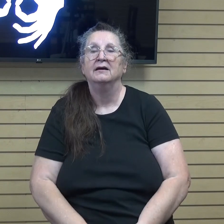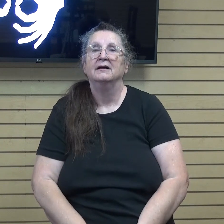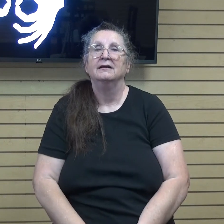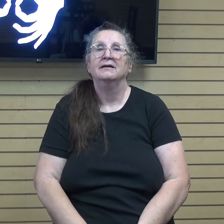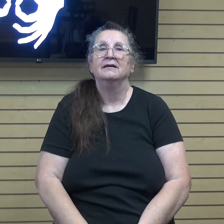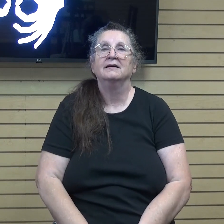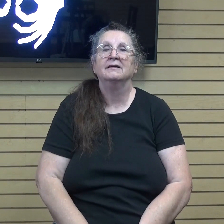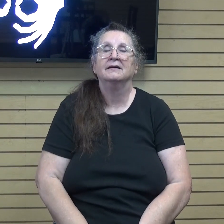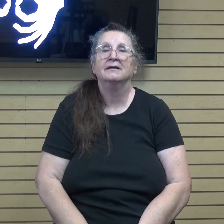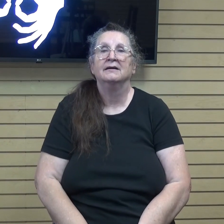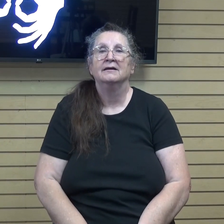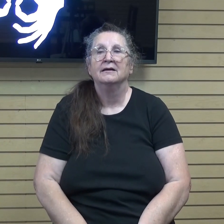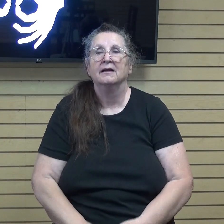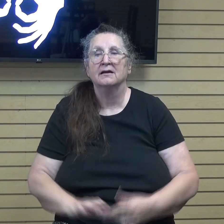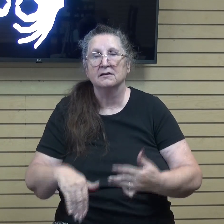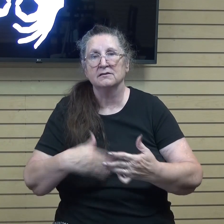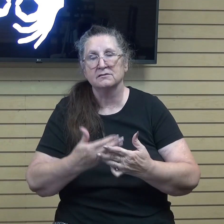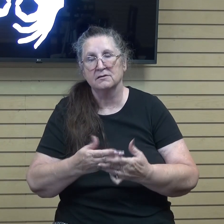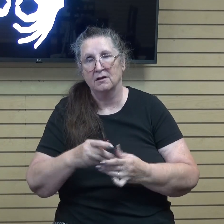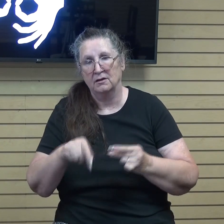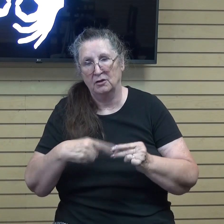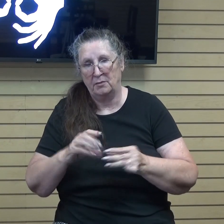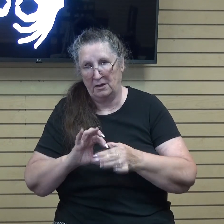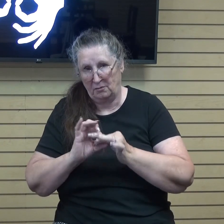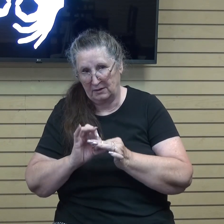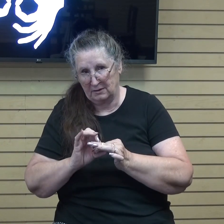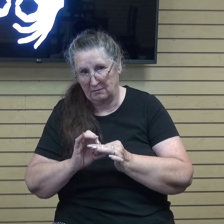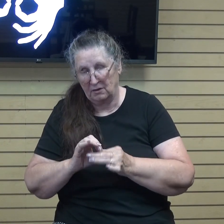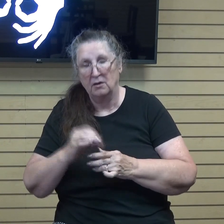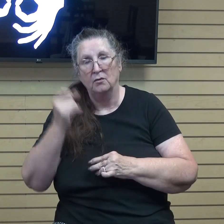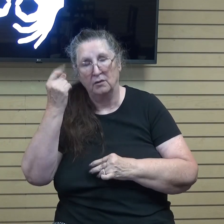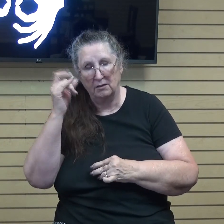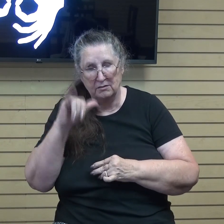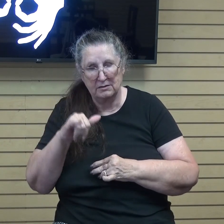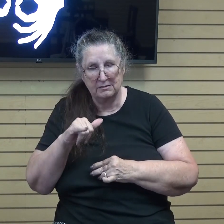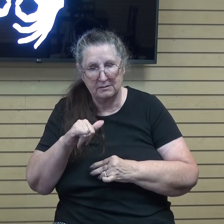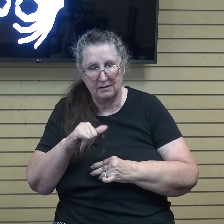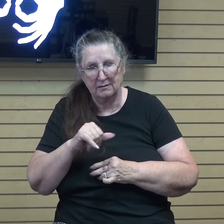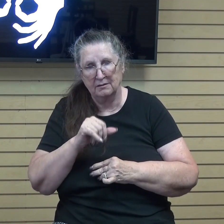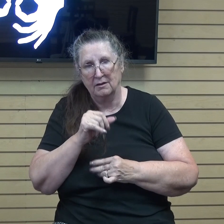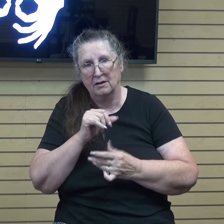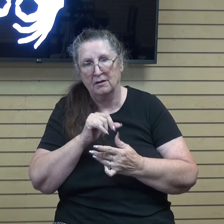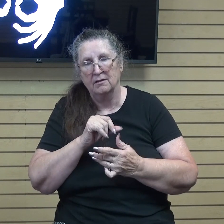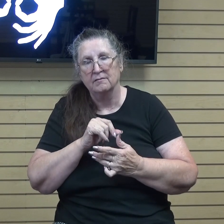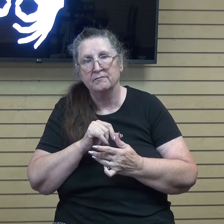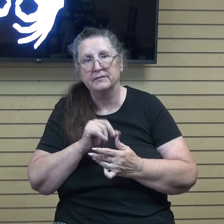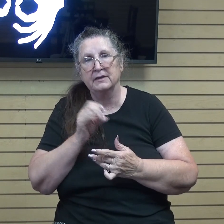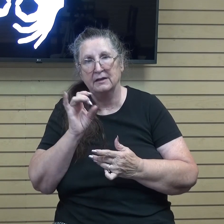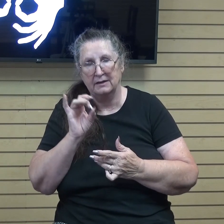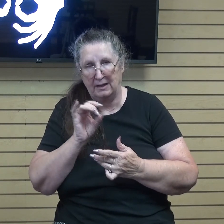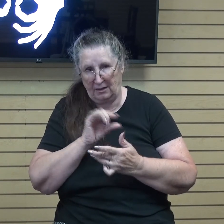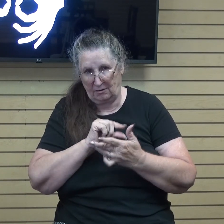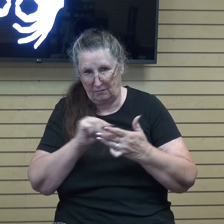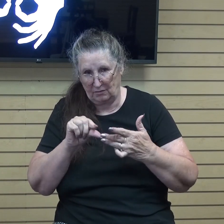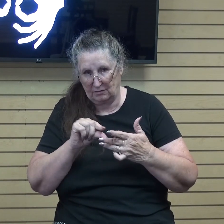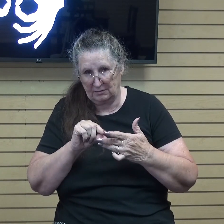It's all about relationship. We see that in these first eight verses. Oh, and how desperately we need